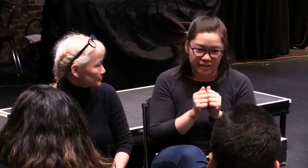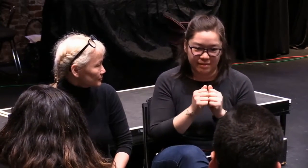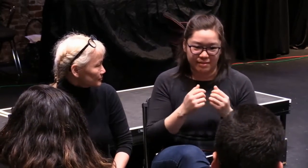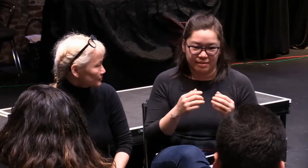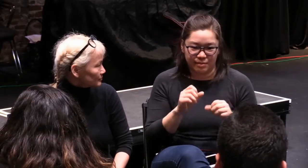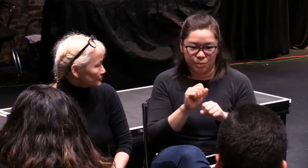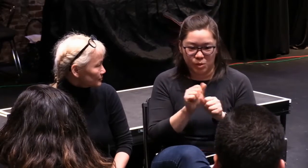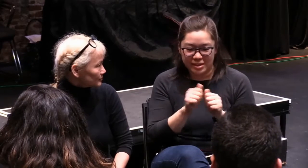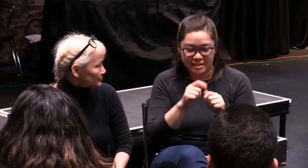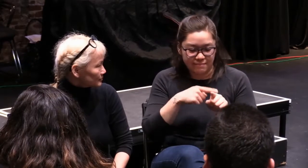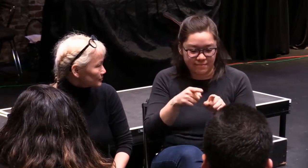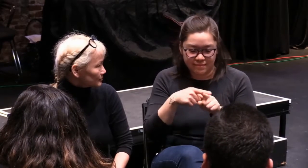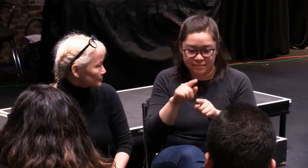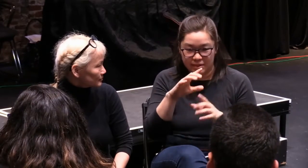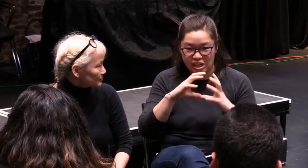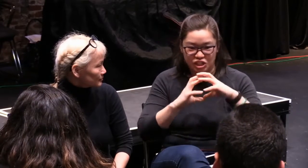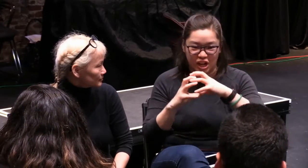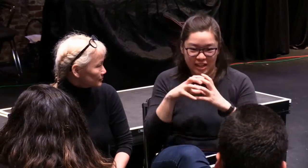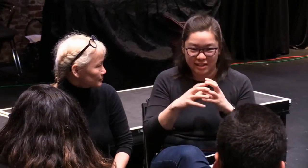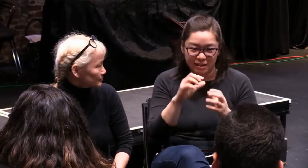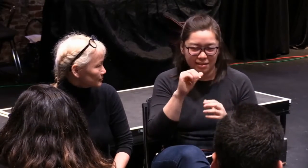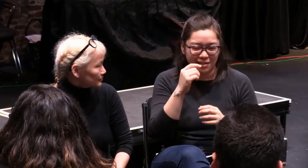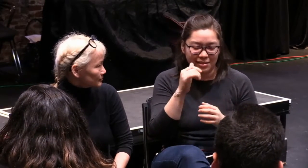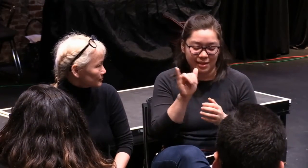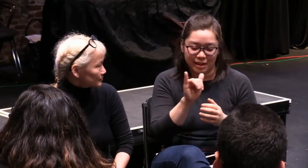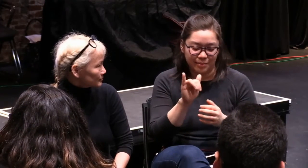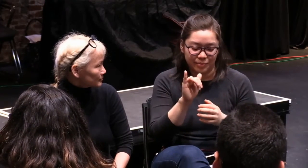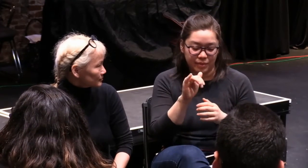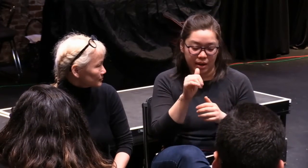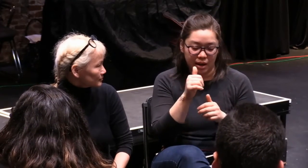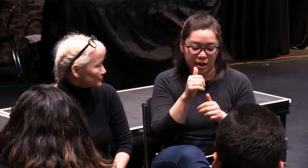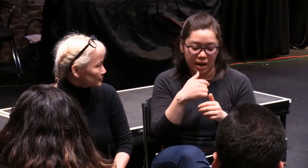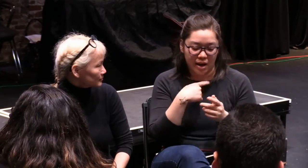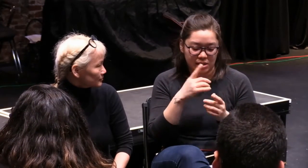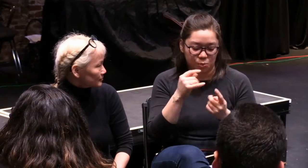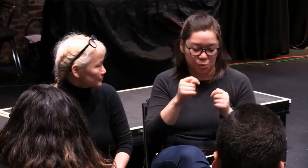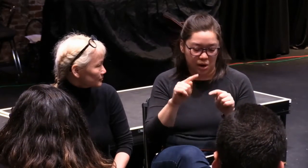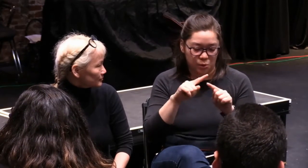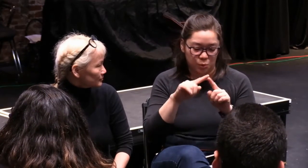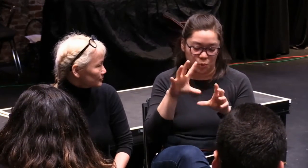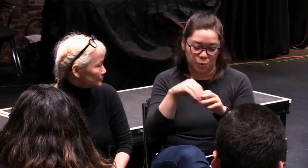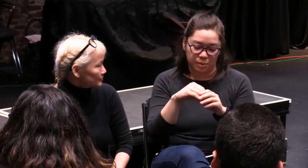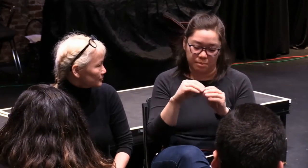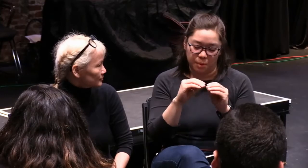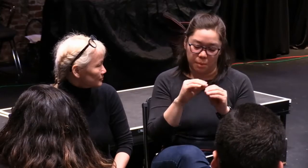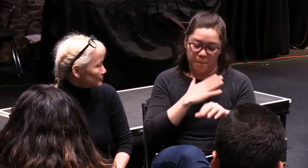But it's a lonely place to be. It's an isolating place to be. And that's where I encounter most of my intersectional issues.